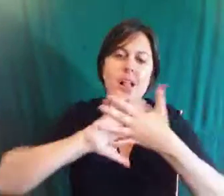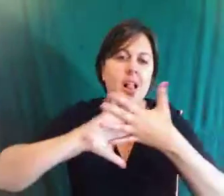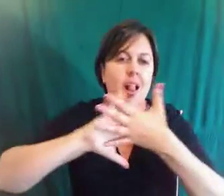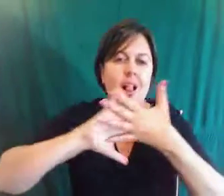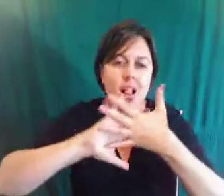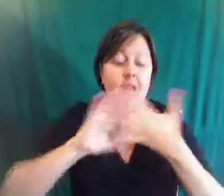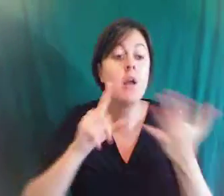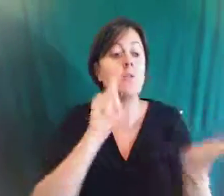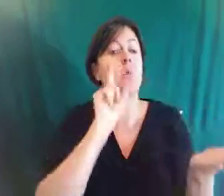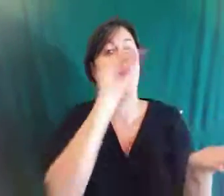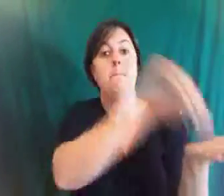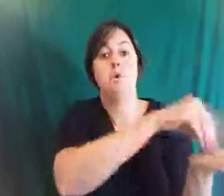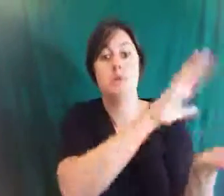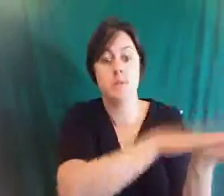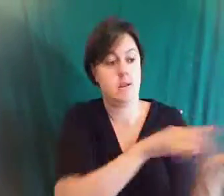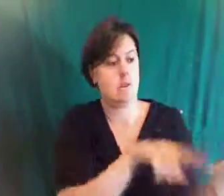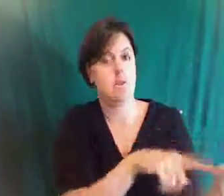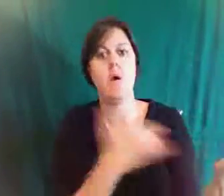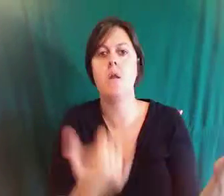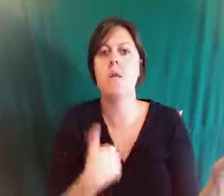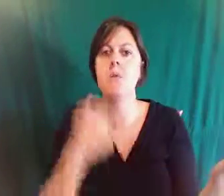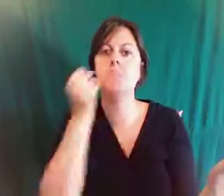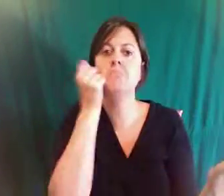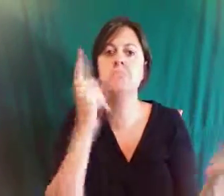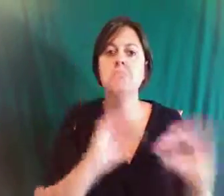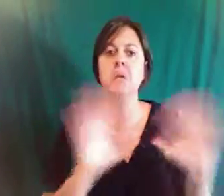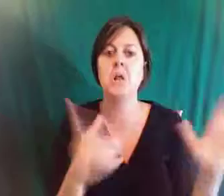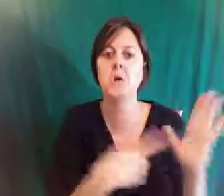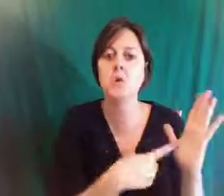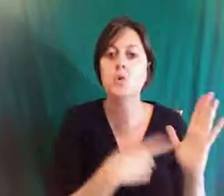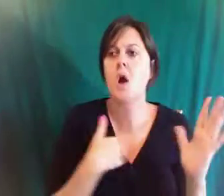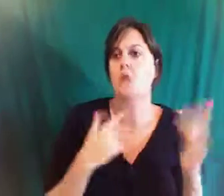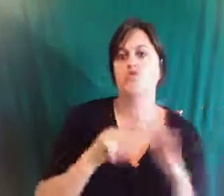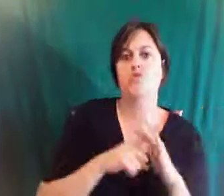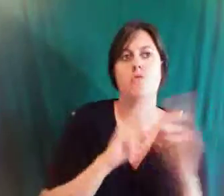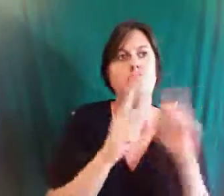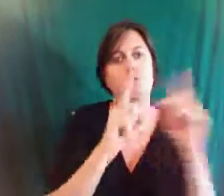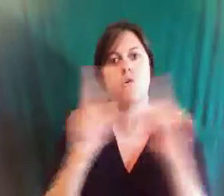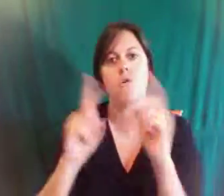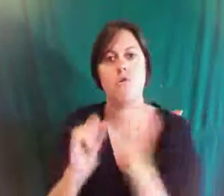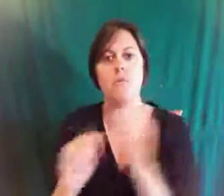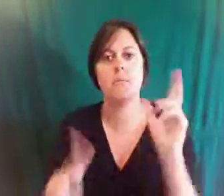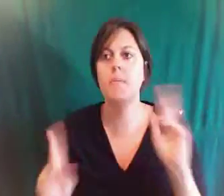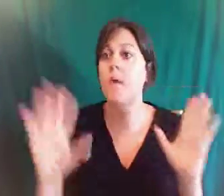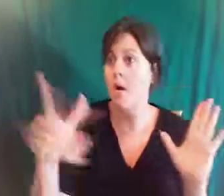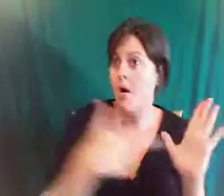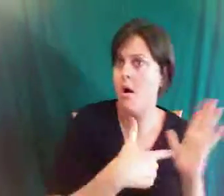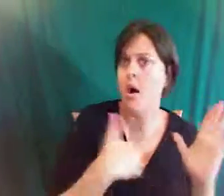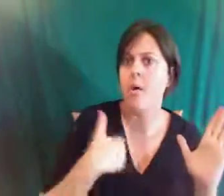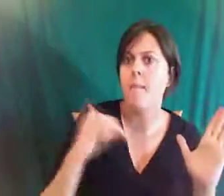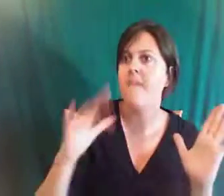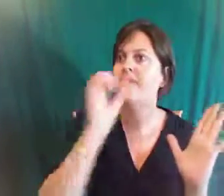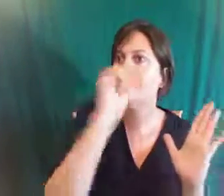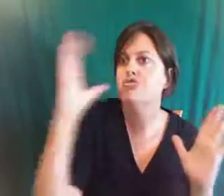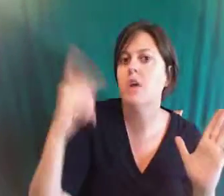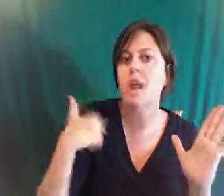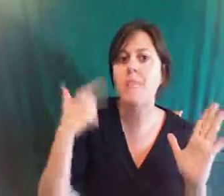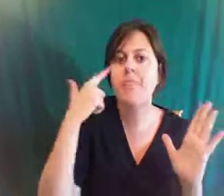about starting a business that looks like this that does this kind of work insert this kind of clients what do you think about that and i did that for about six months